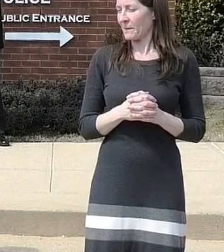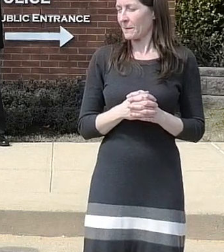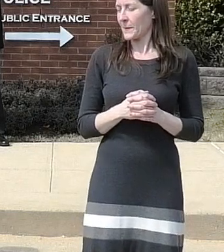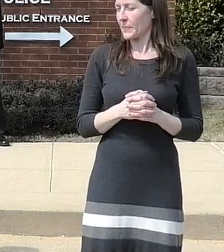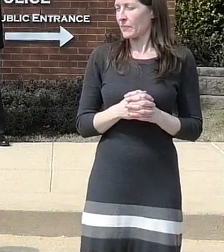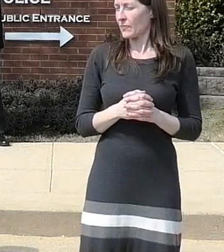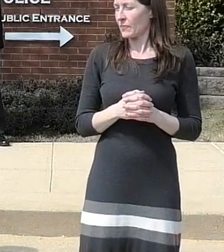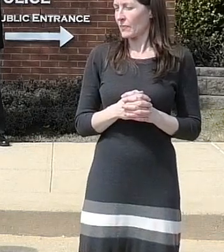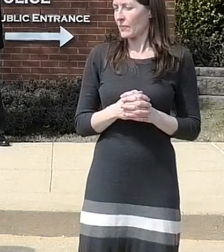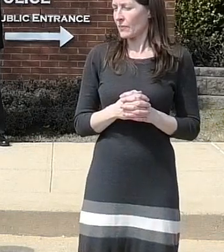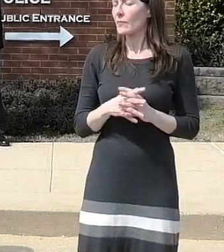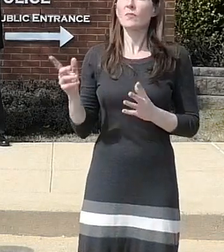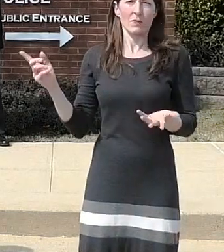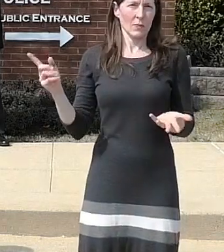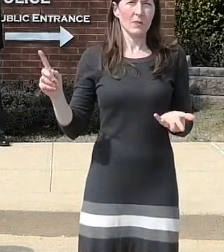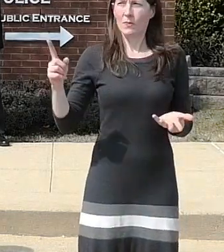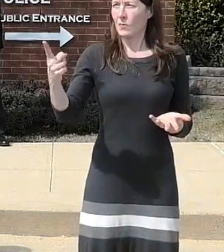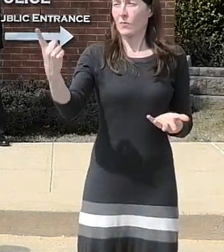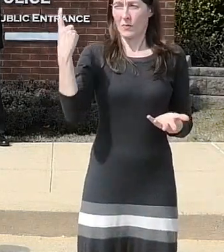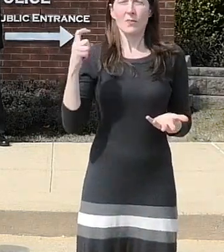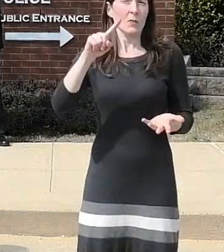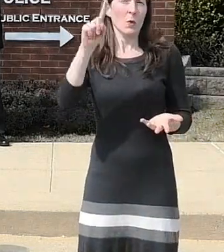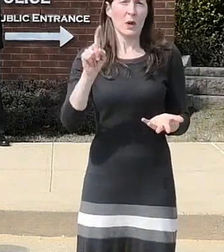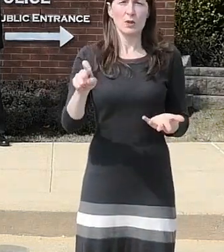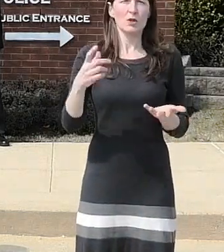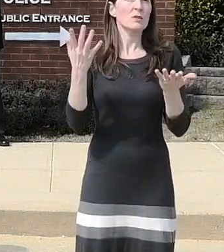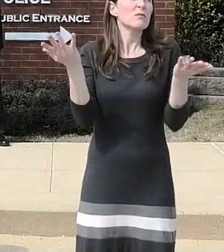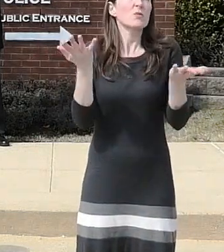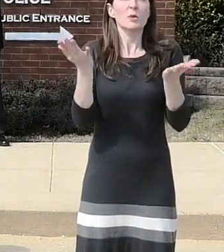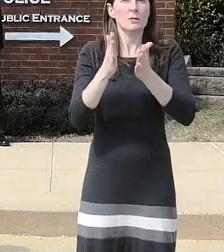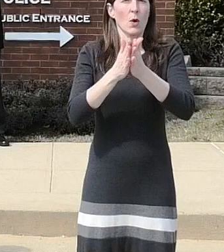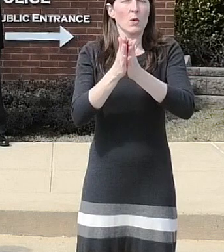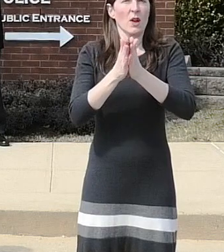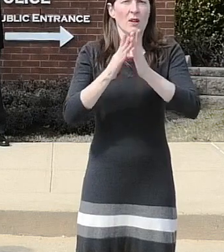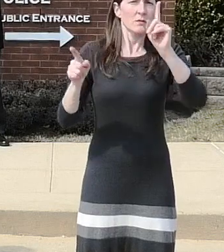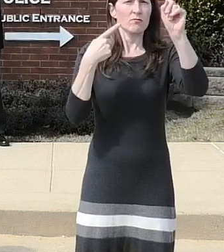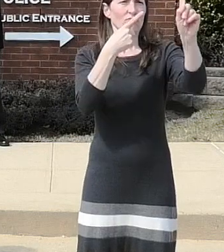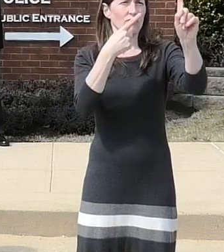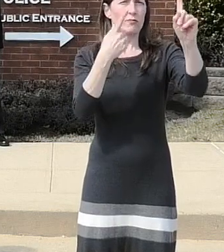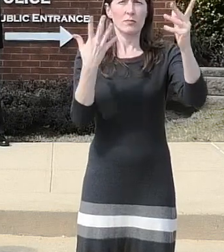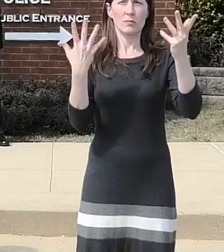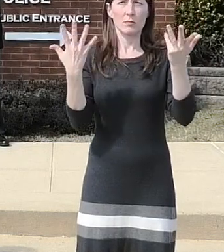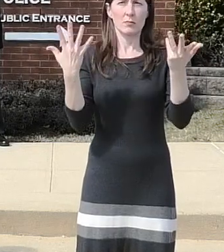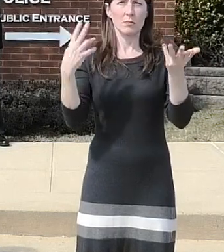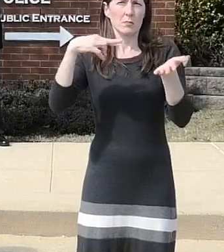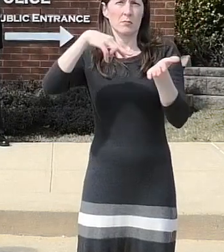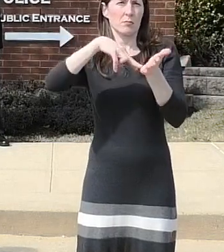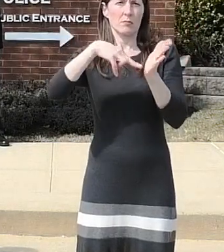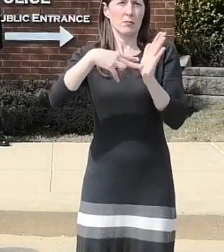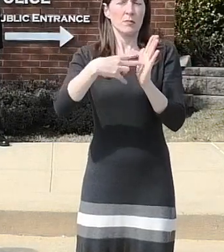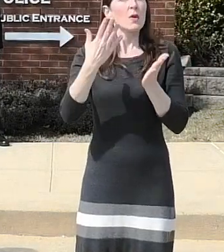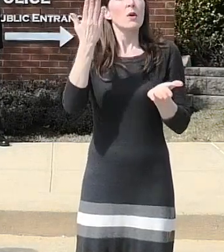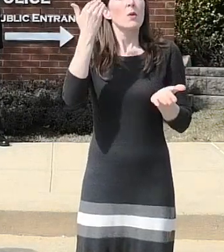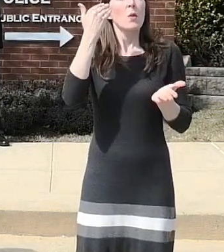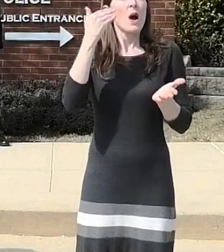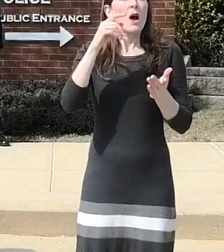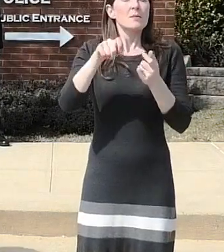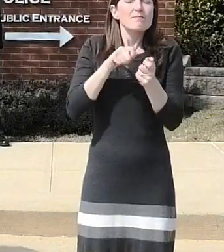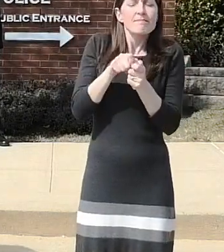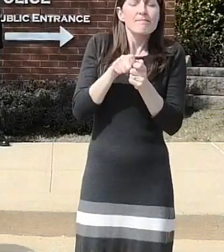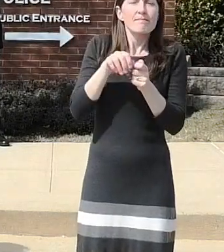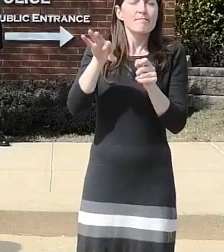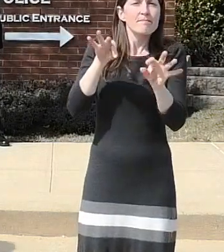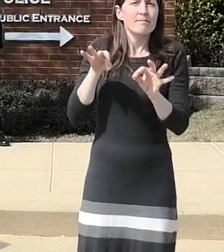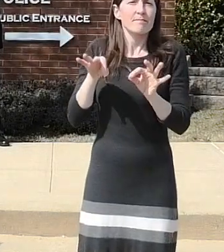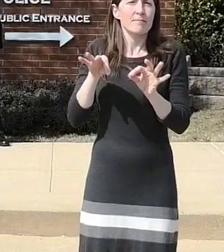what was the motive the question is what was the motive in each of these cases why were these particular people chosen as victims